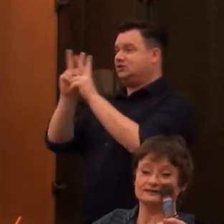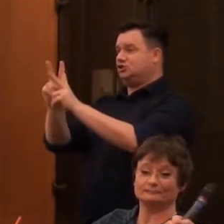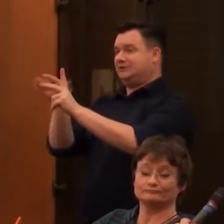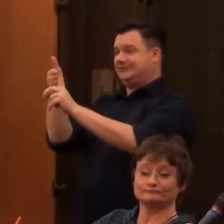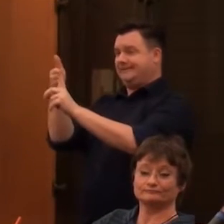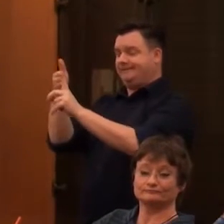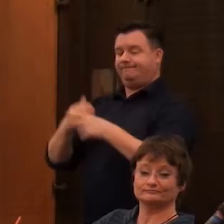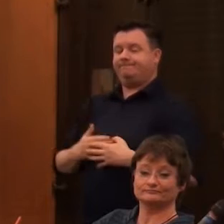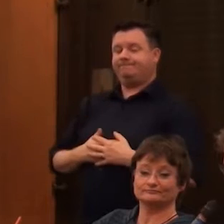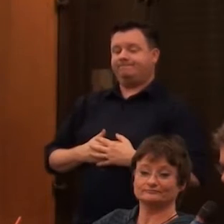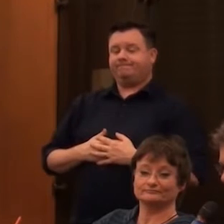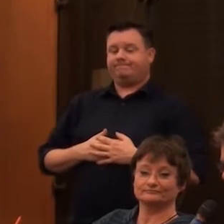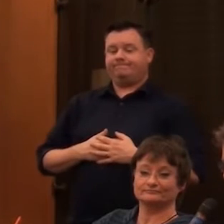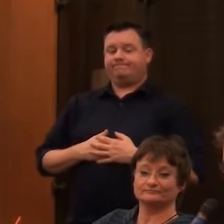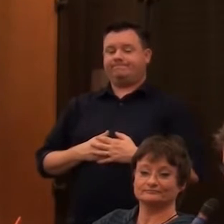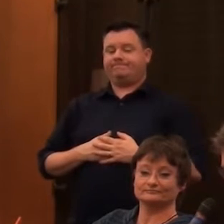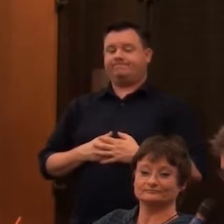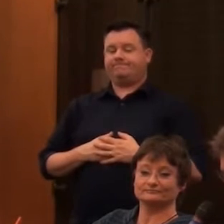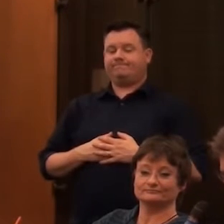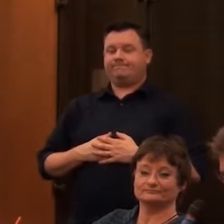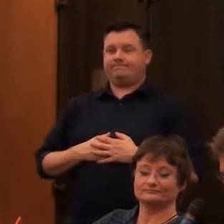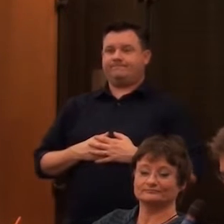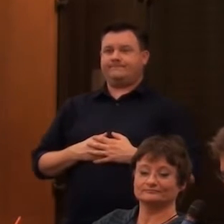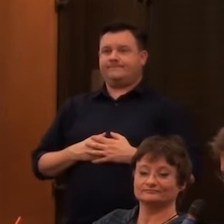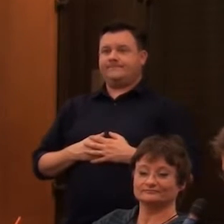Thanks very much. That's great. Thank you.